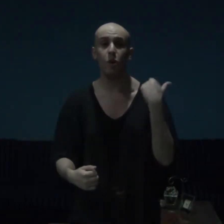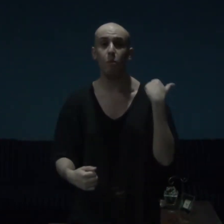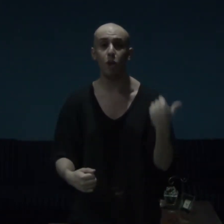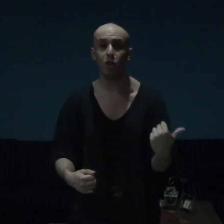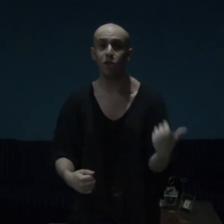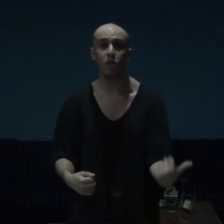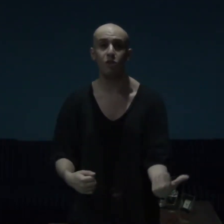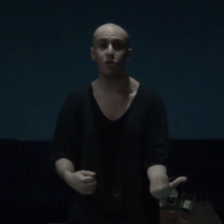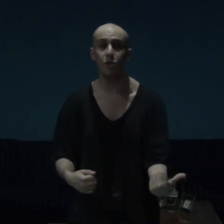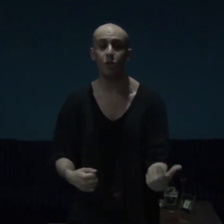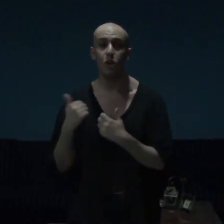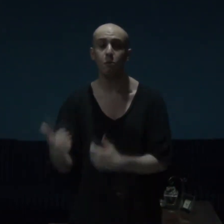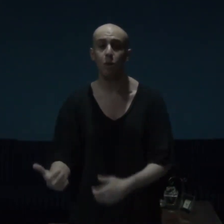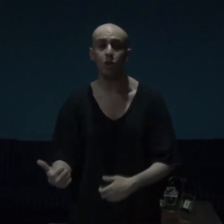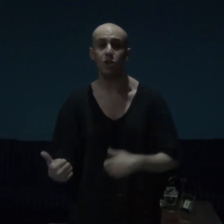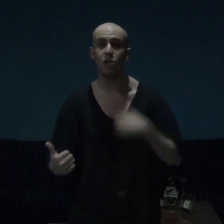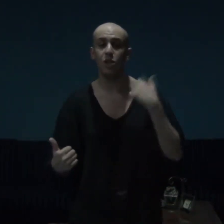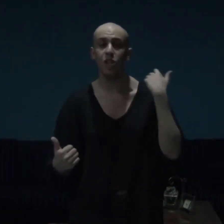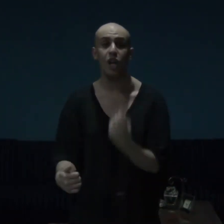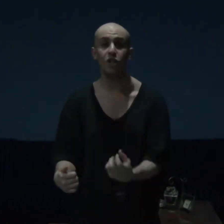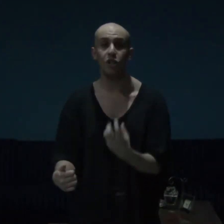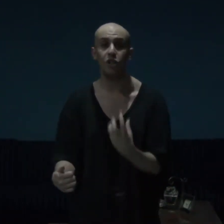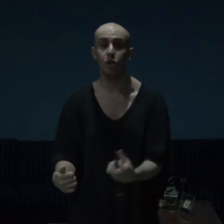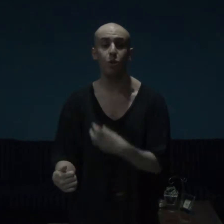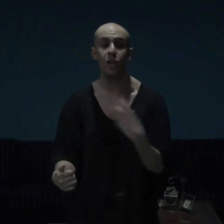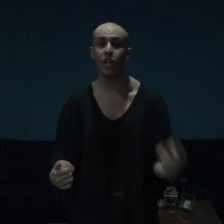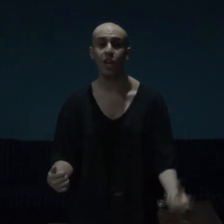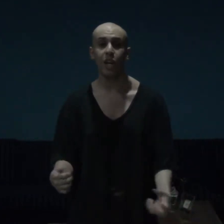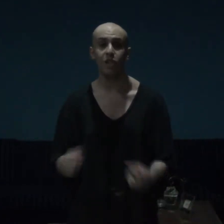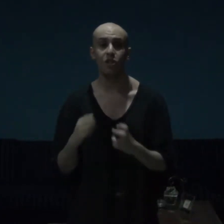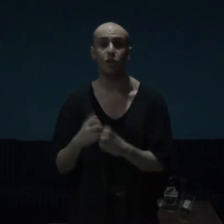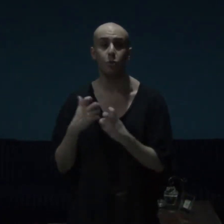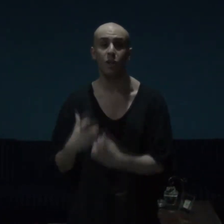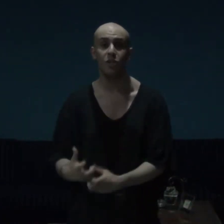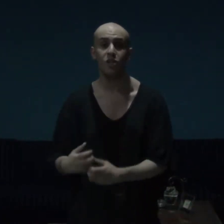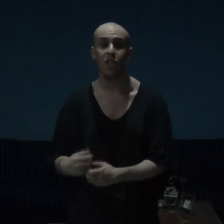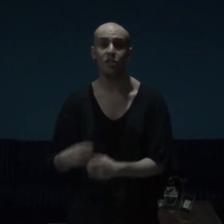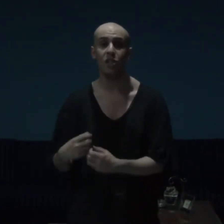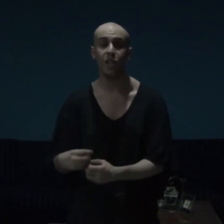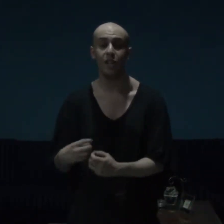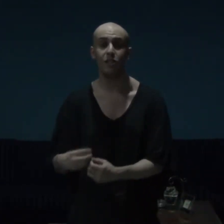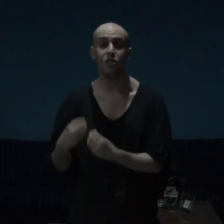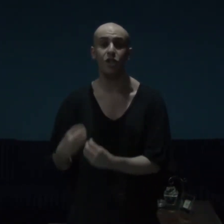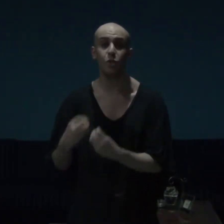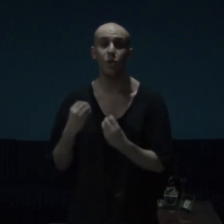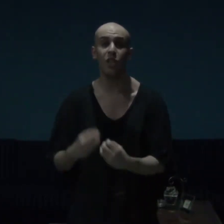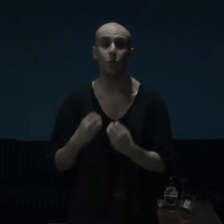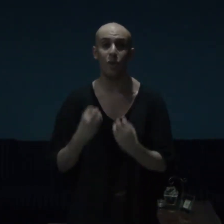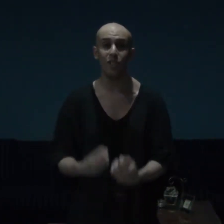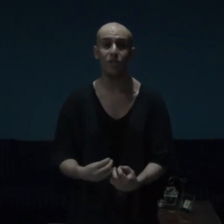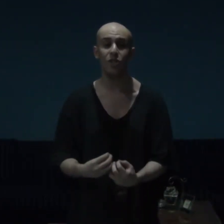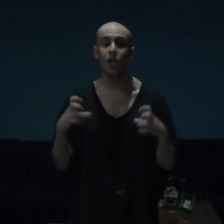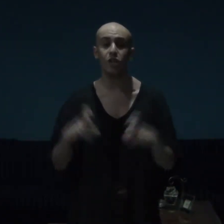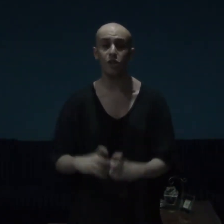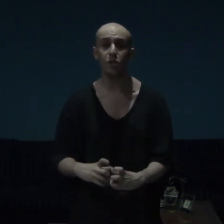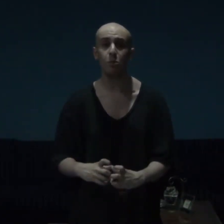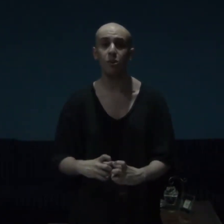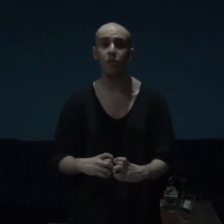emotional, too, emotional, and just so kick-ass, it was, guys and gals, it really was, and this movie